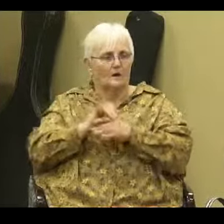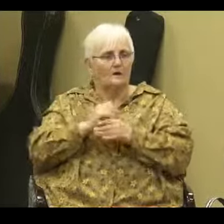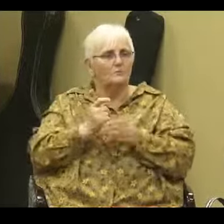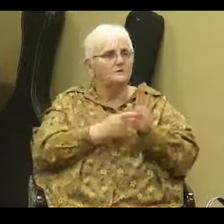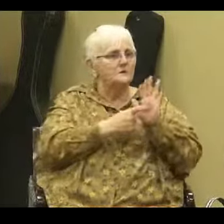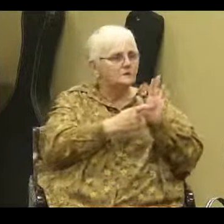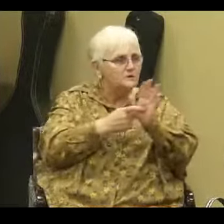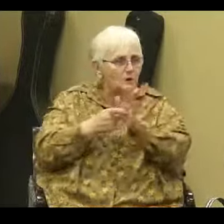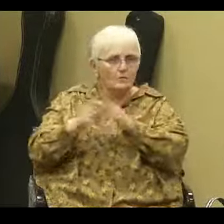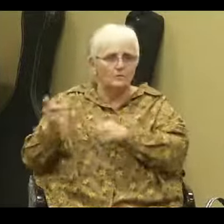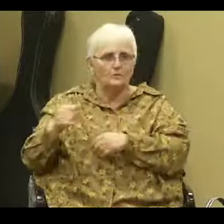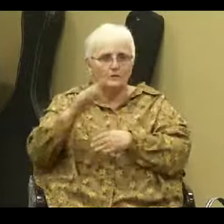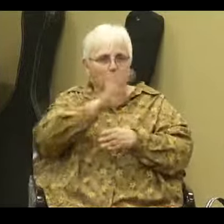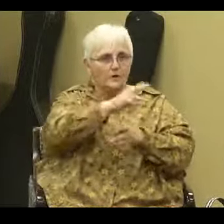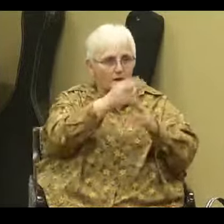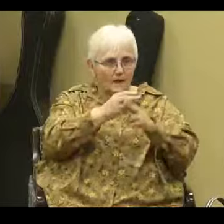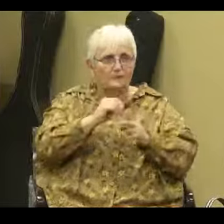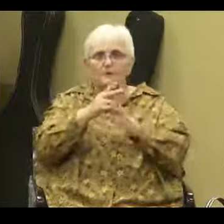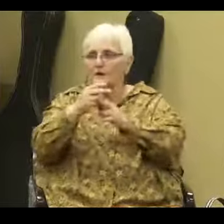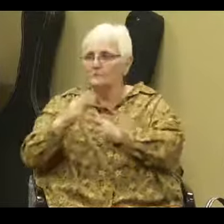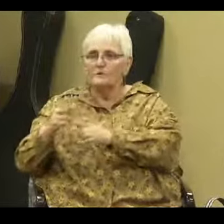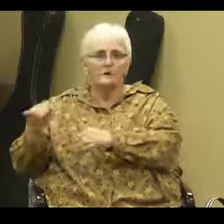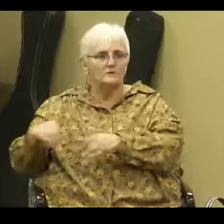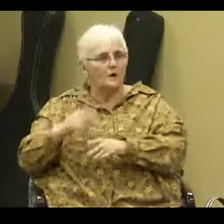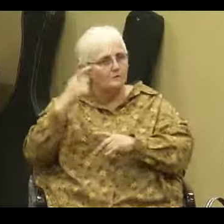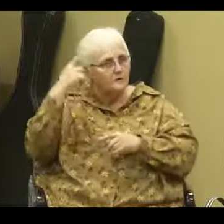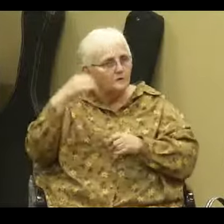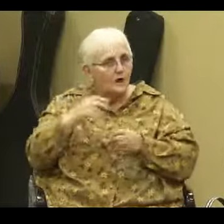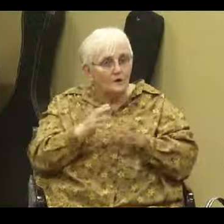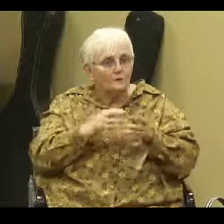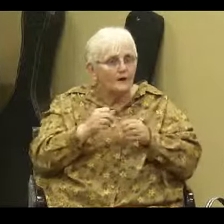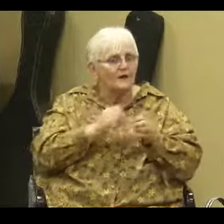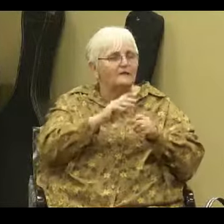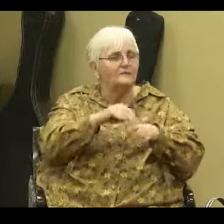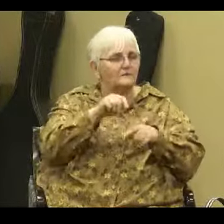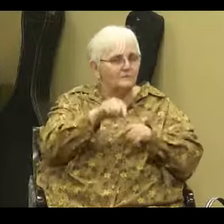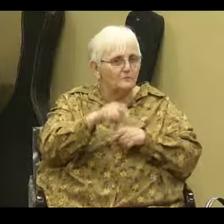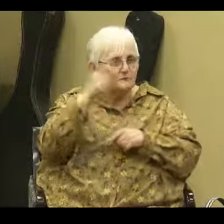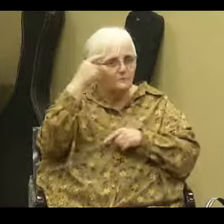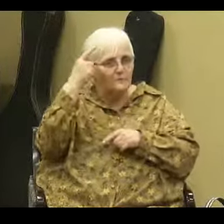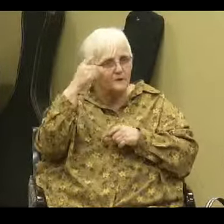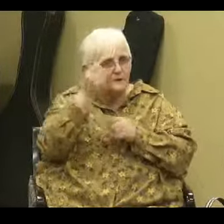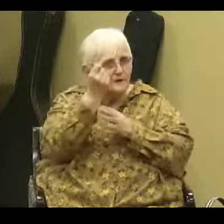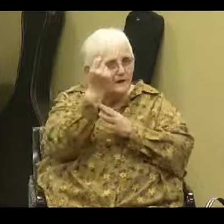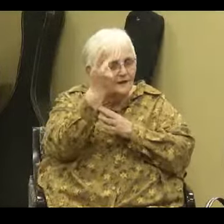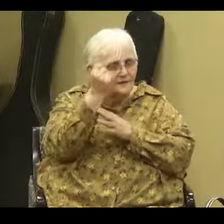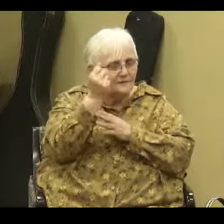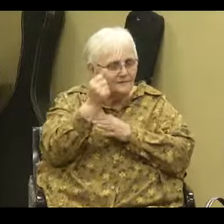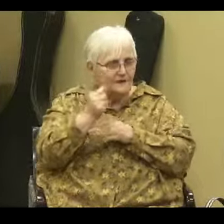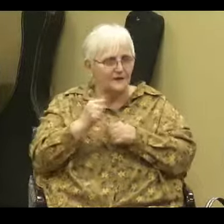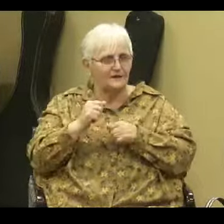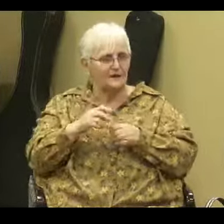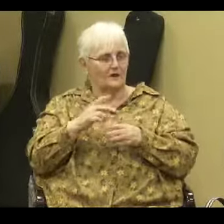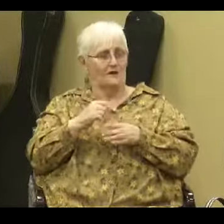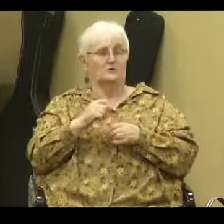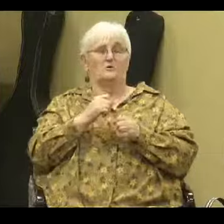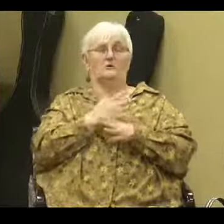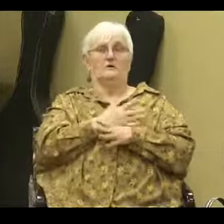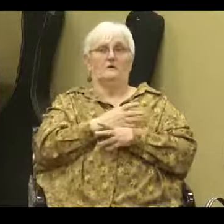your name's on it okay mystery okay when they're ready I'm gonna send them this this mystery and they're gonna it's gonna freak them out and they're gonna show